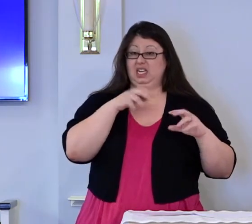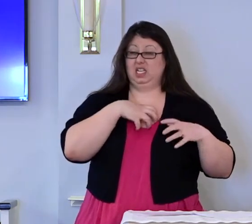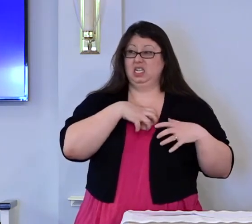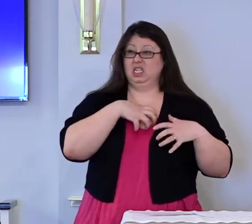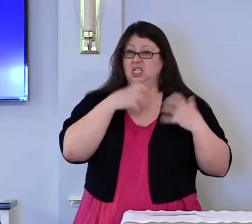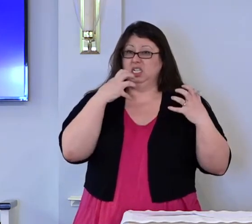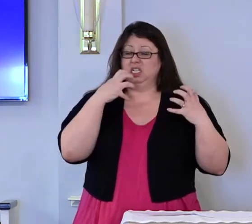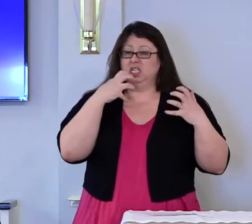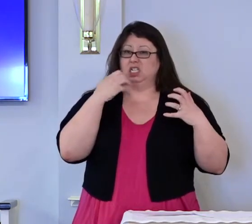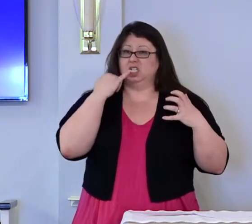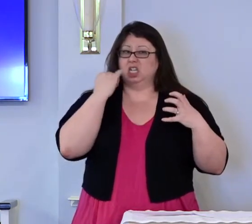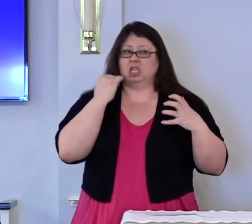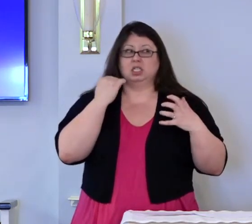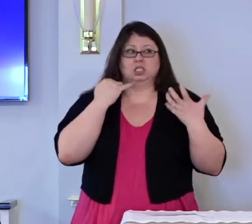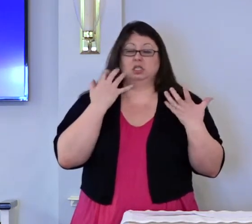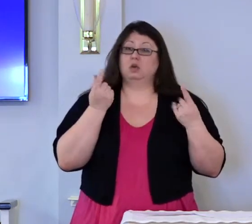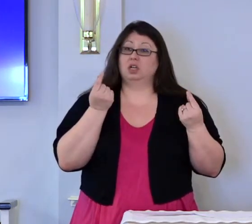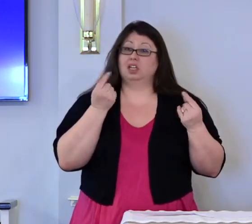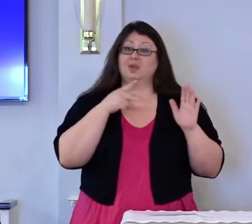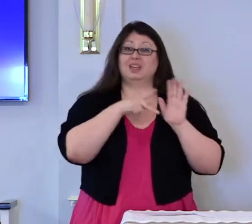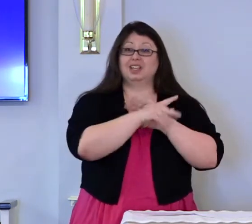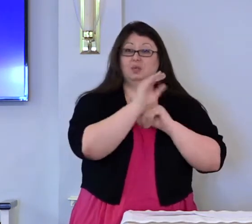Cain killed his brother.